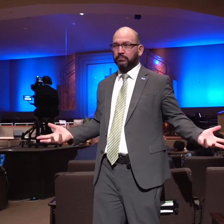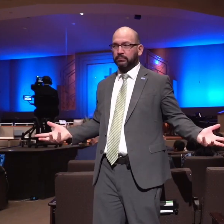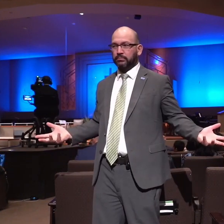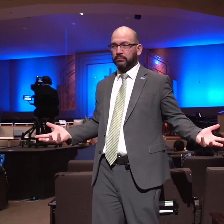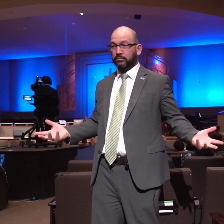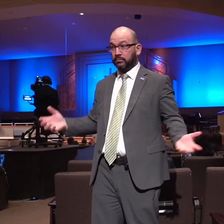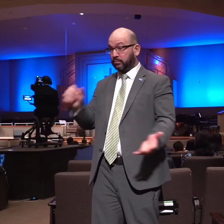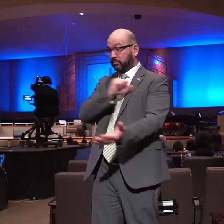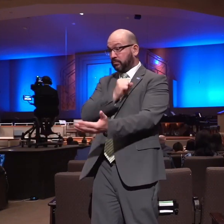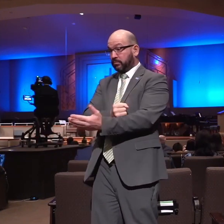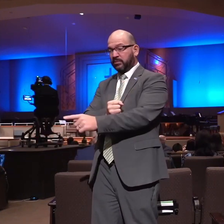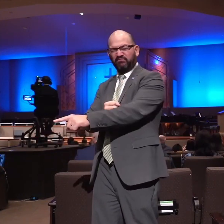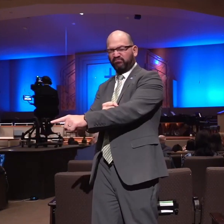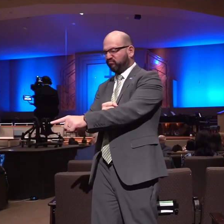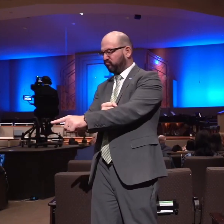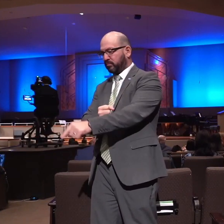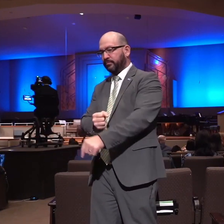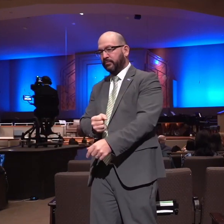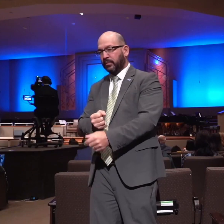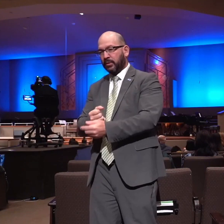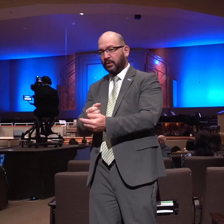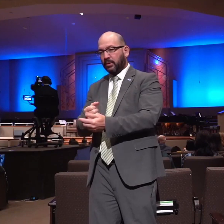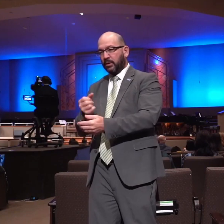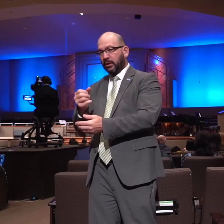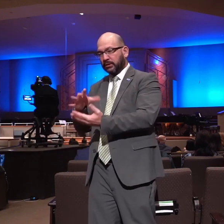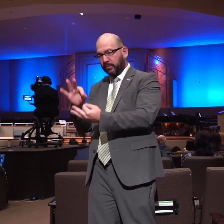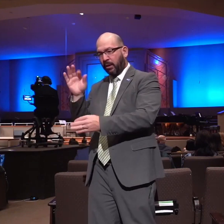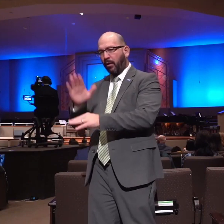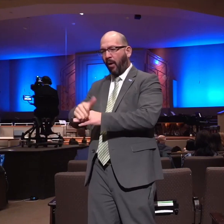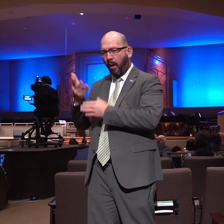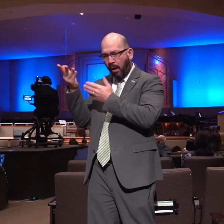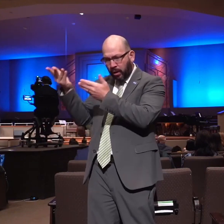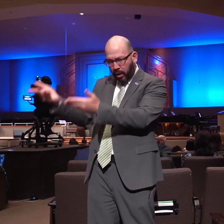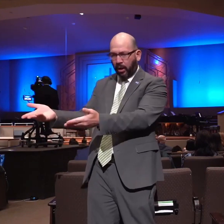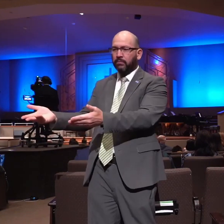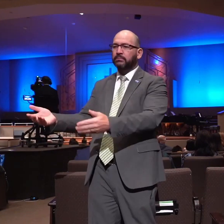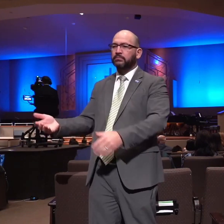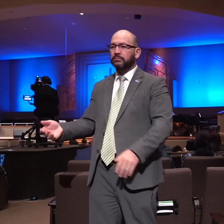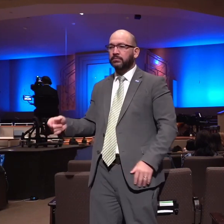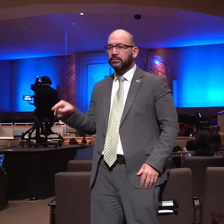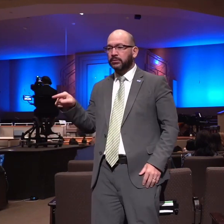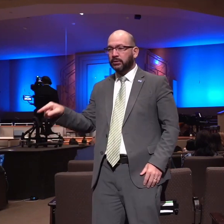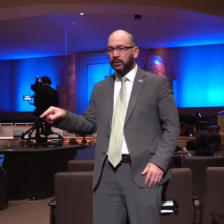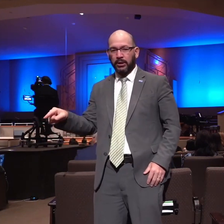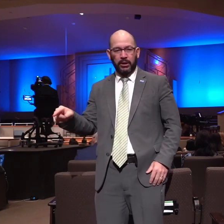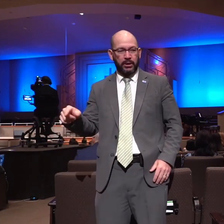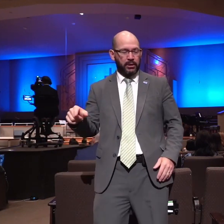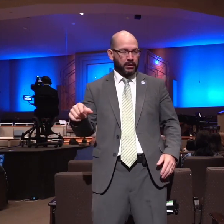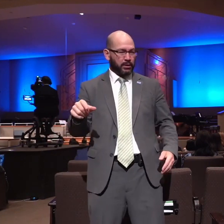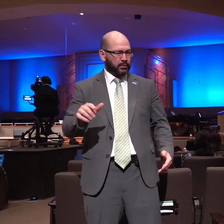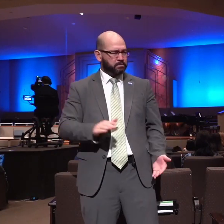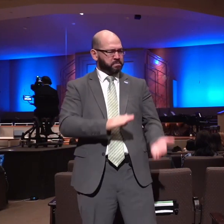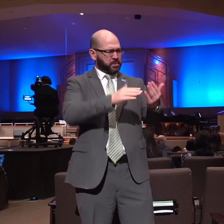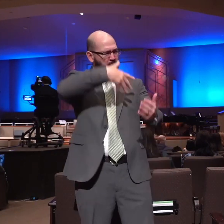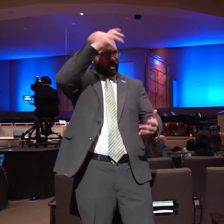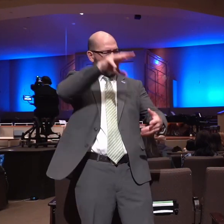and the spirit of the Lord came mightily upon him and he rent him the lion as he would have rent a kid